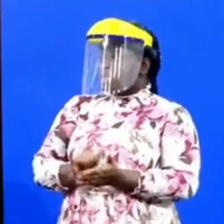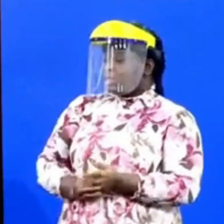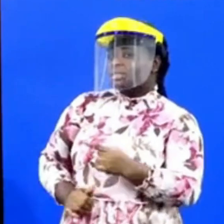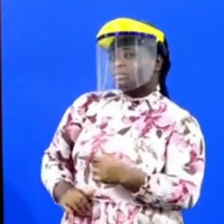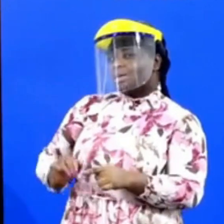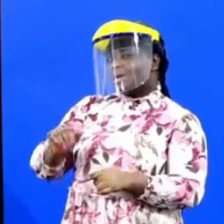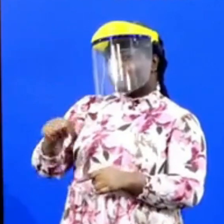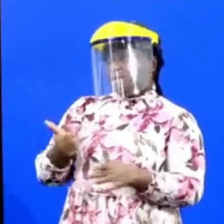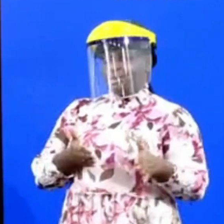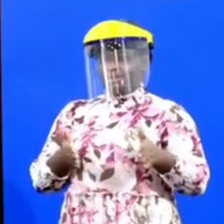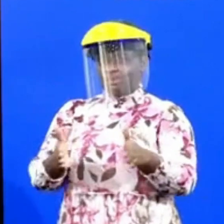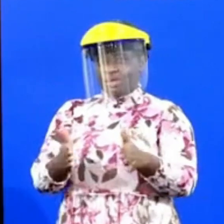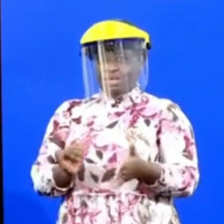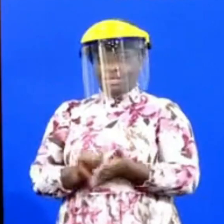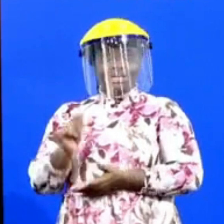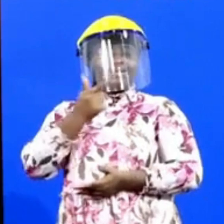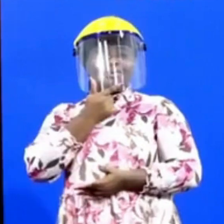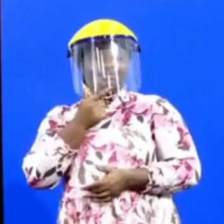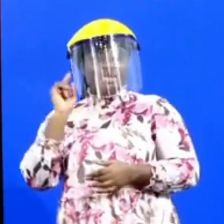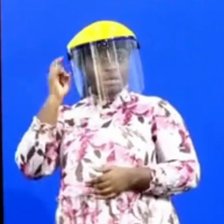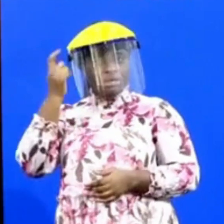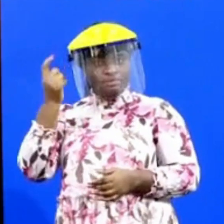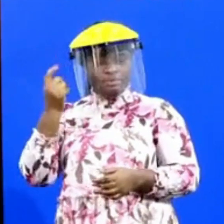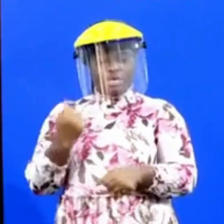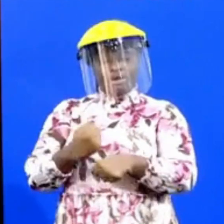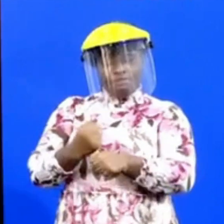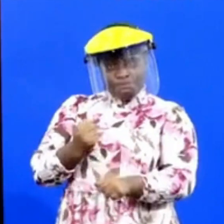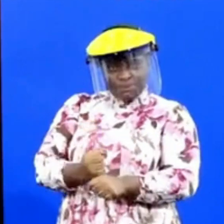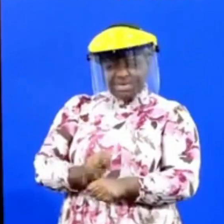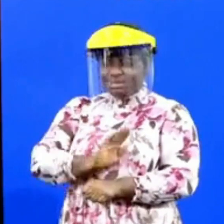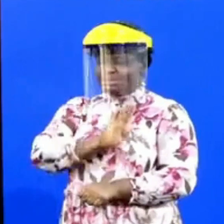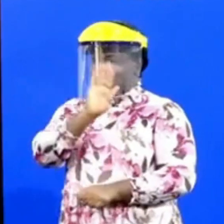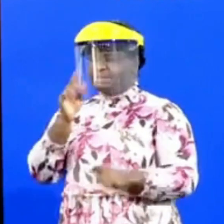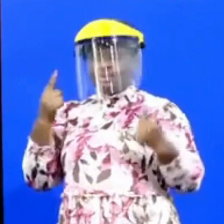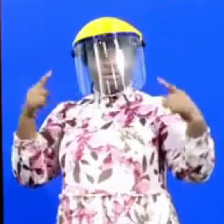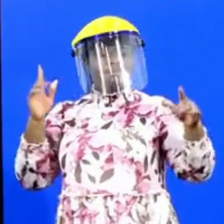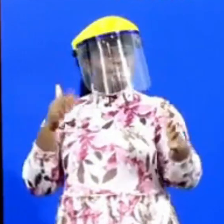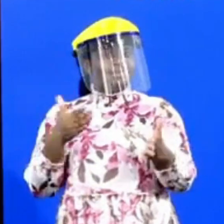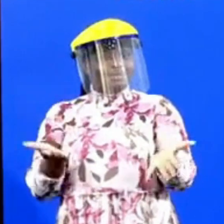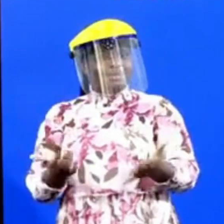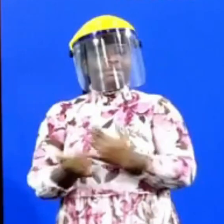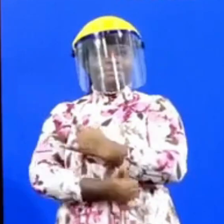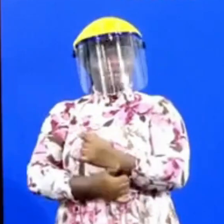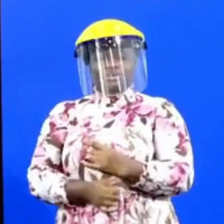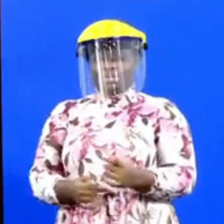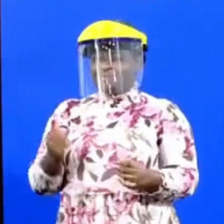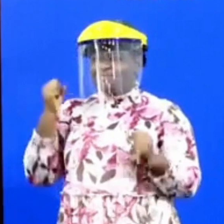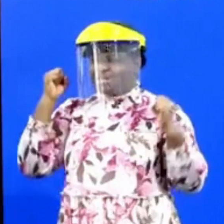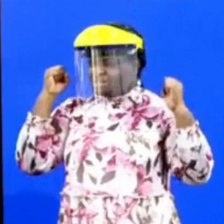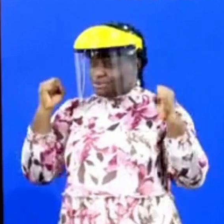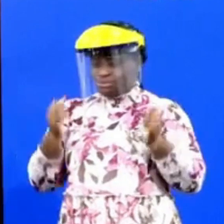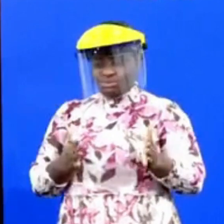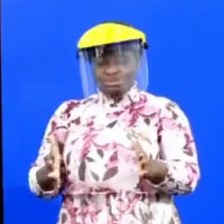another seed that our Kufuado government has sown unprecedented. It's never happened in this country before. But in a very serious